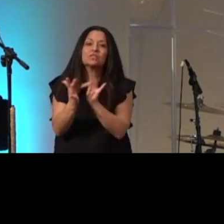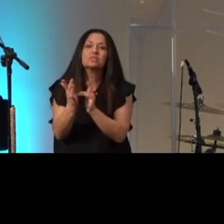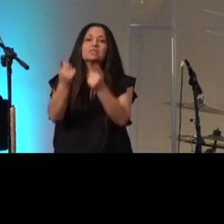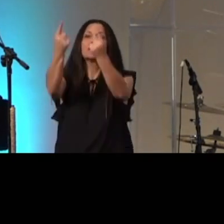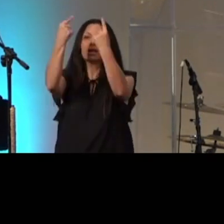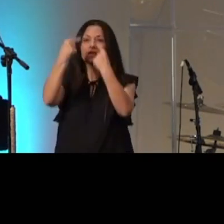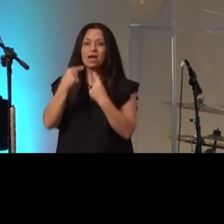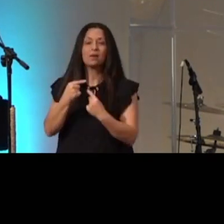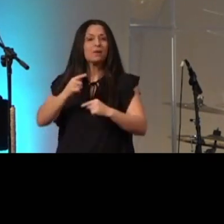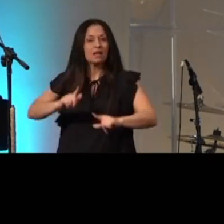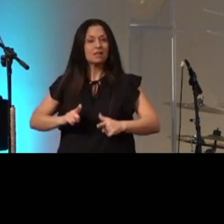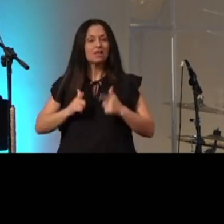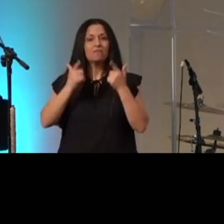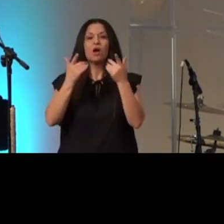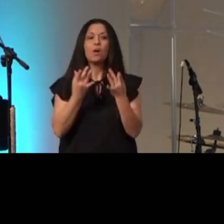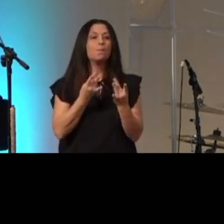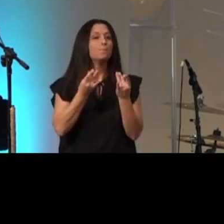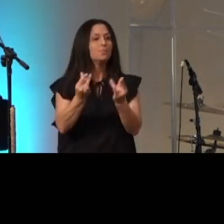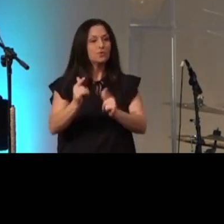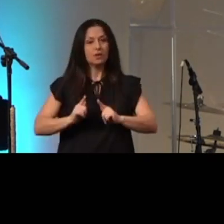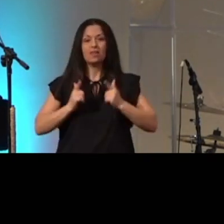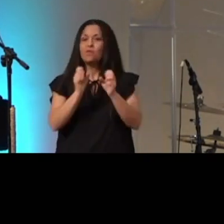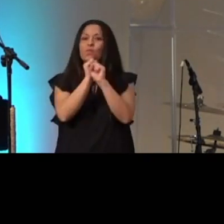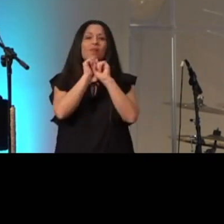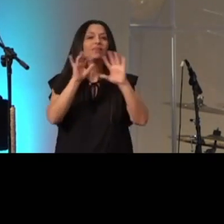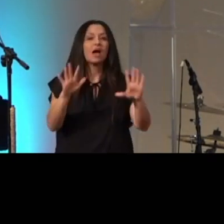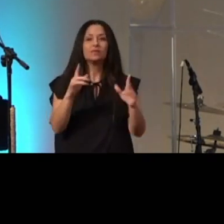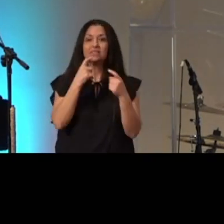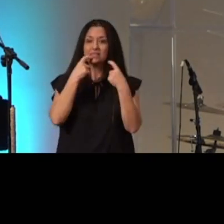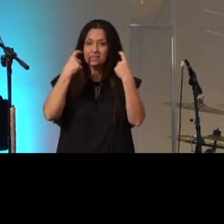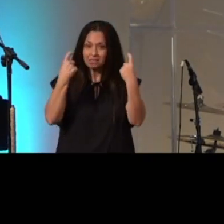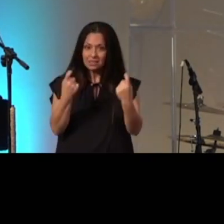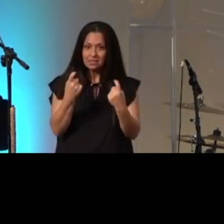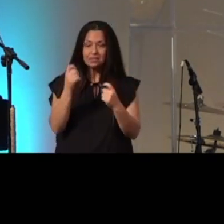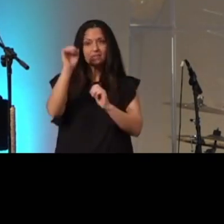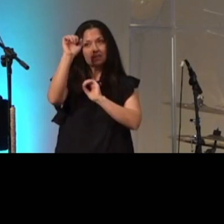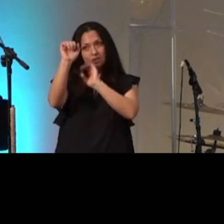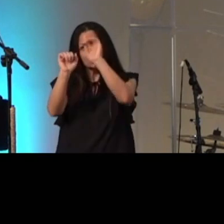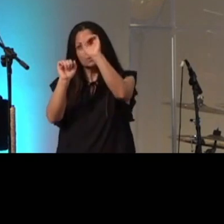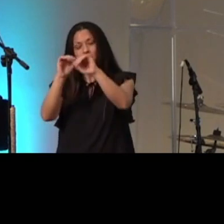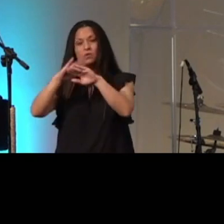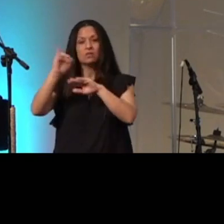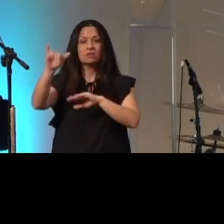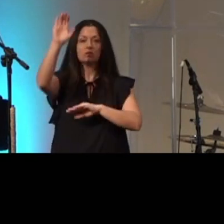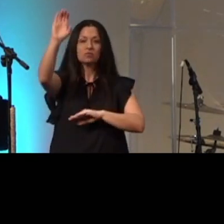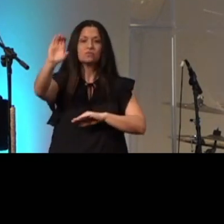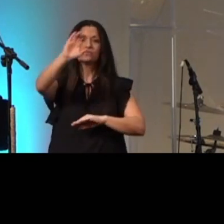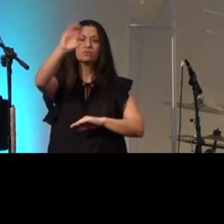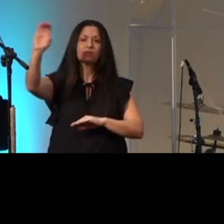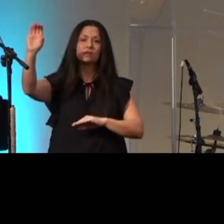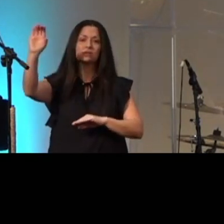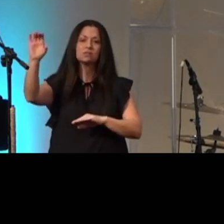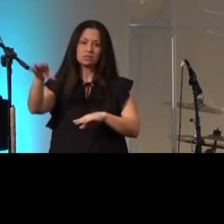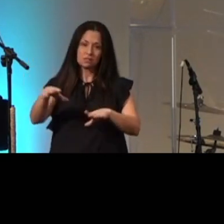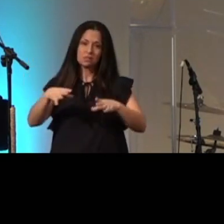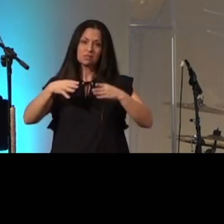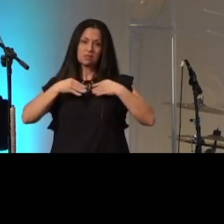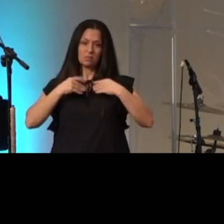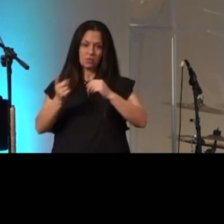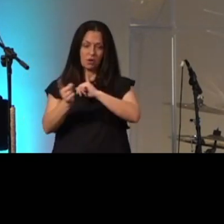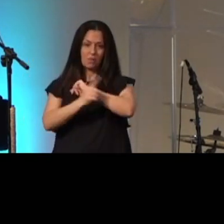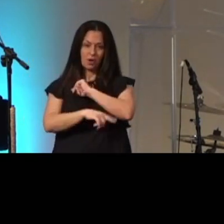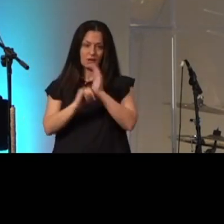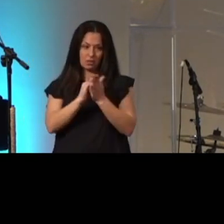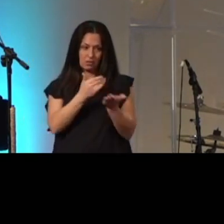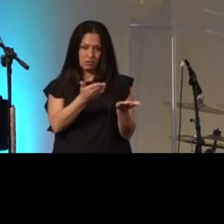life without sin and he climbed on a cross taking the punishment that